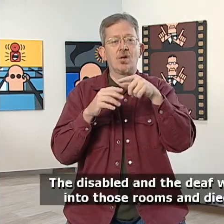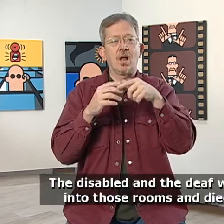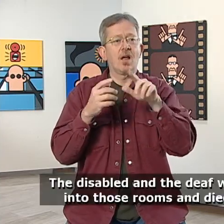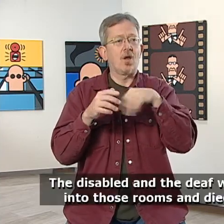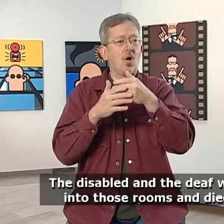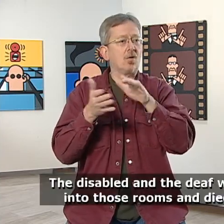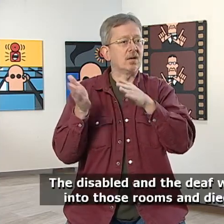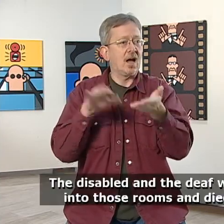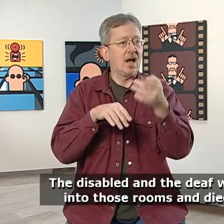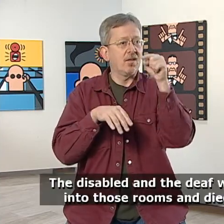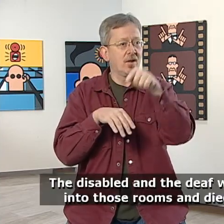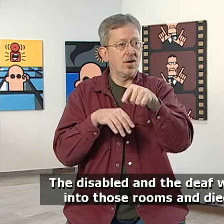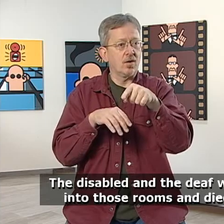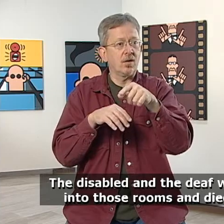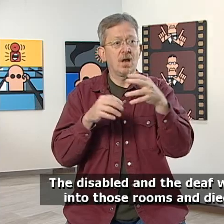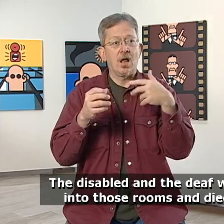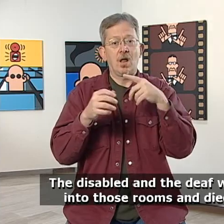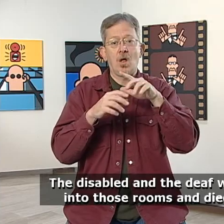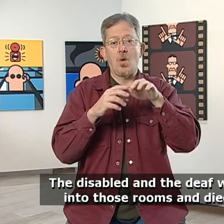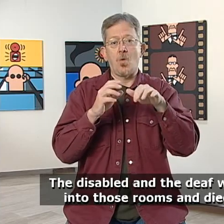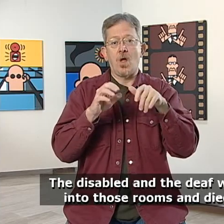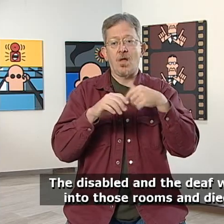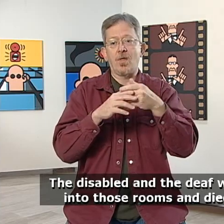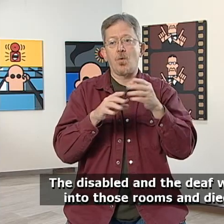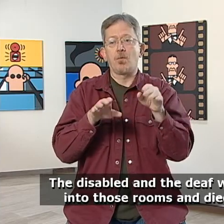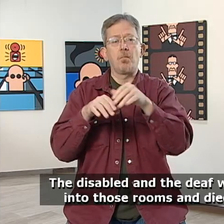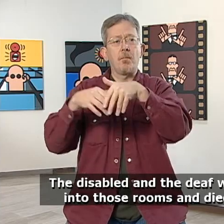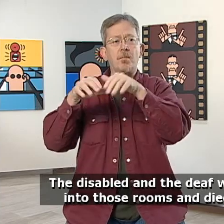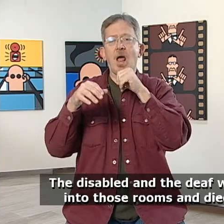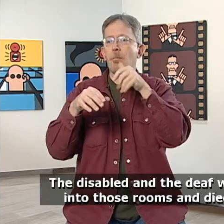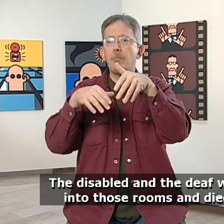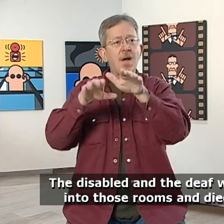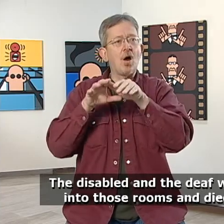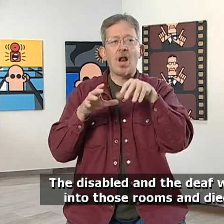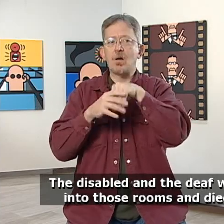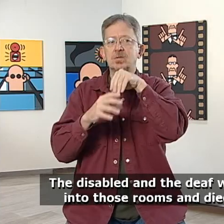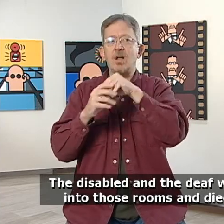The disabled and the deaf went into those rooms and died.